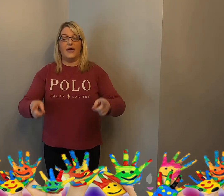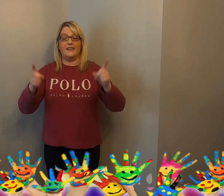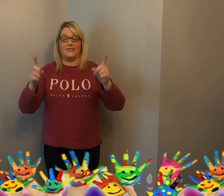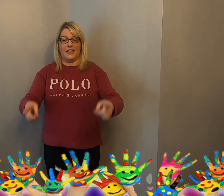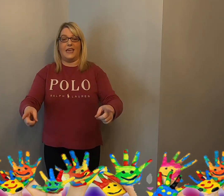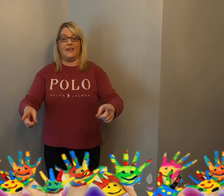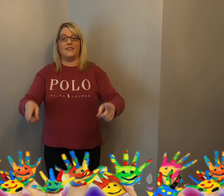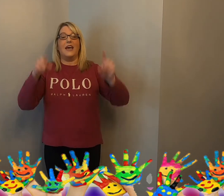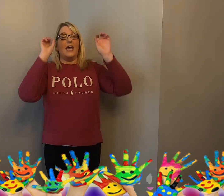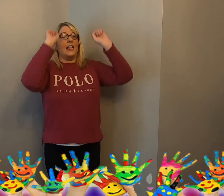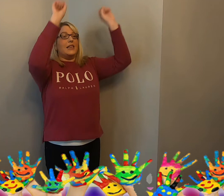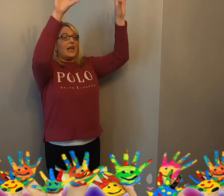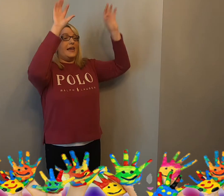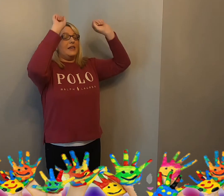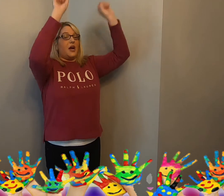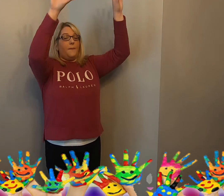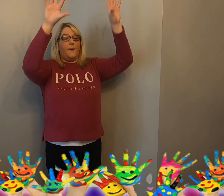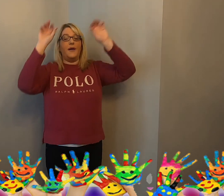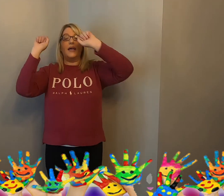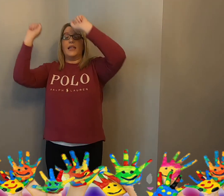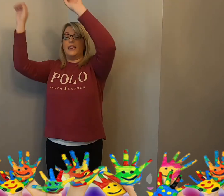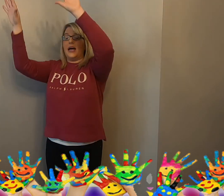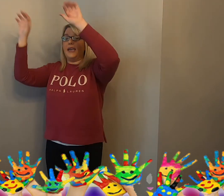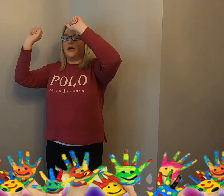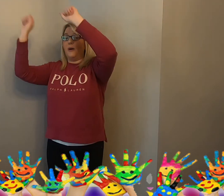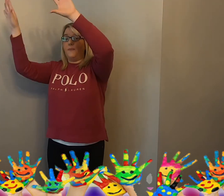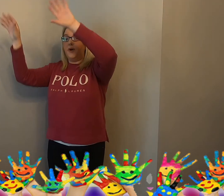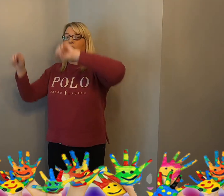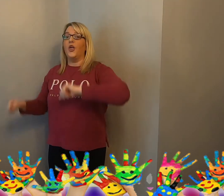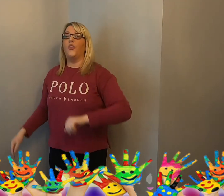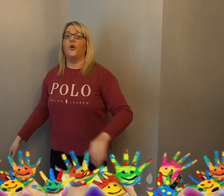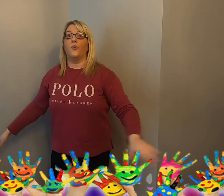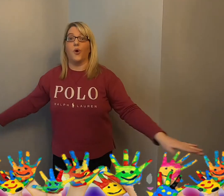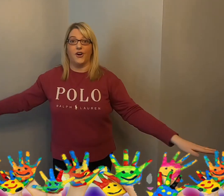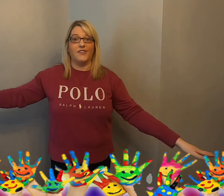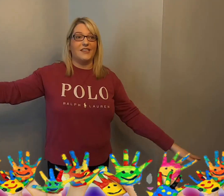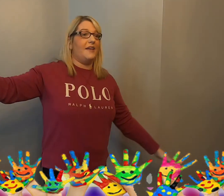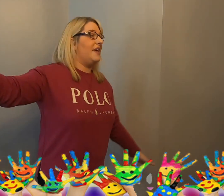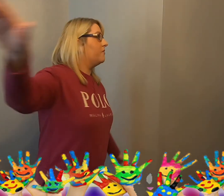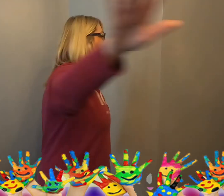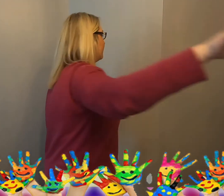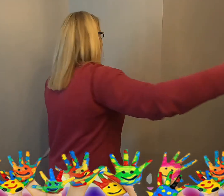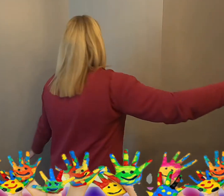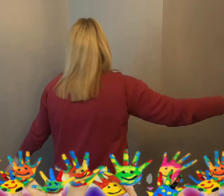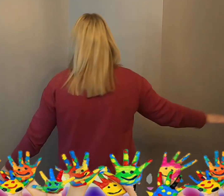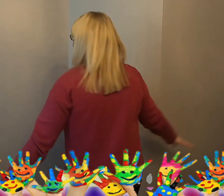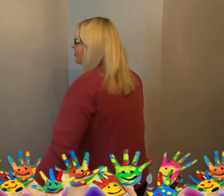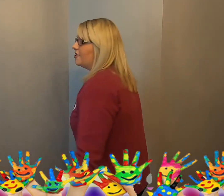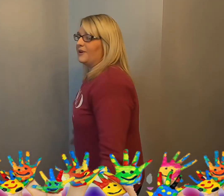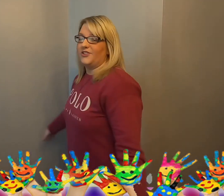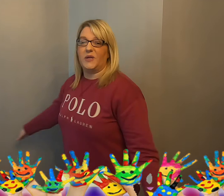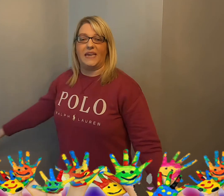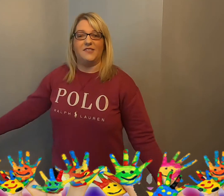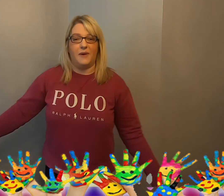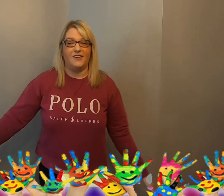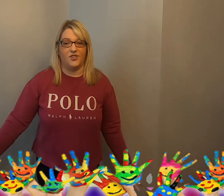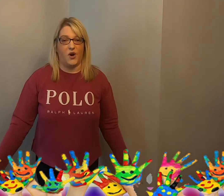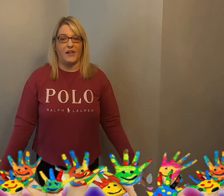his lead, light it up, light up the world. And then when we sing the world, we do a nice big circle